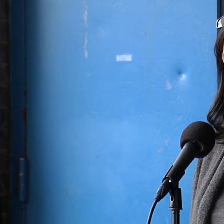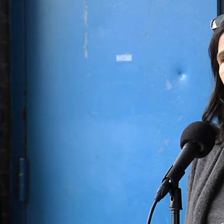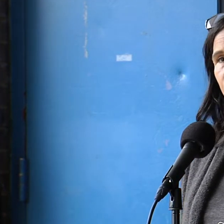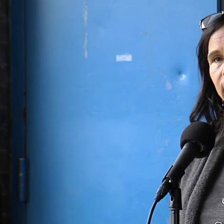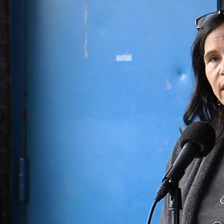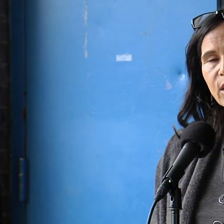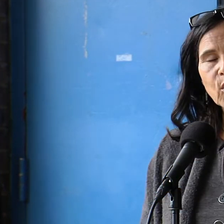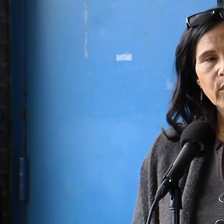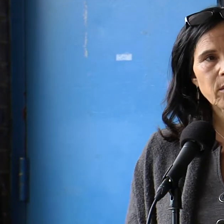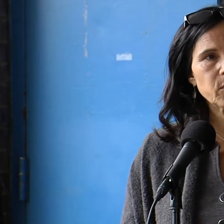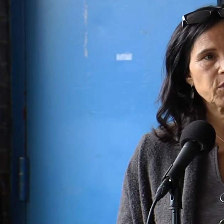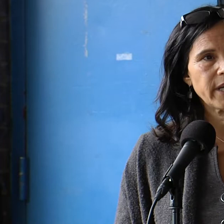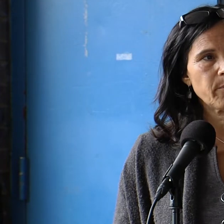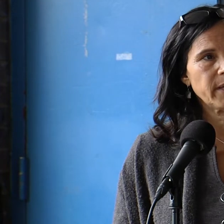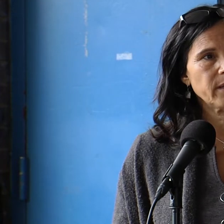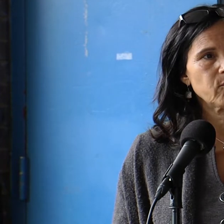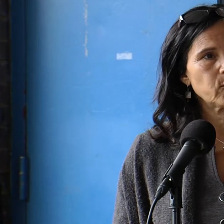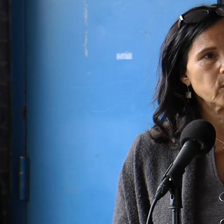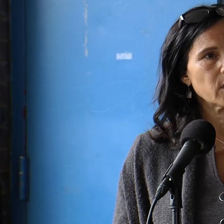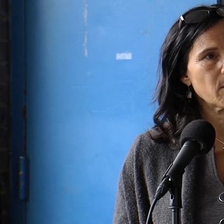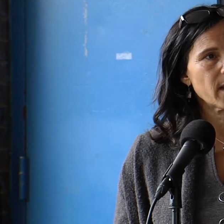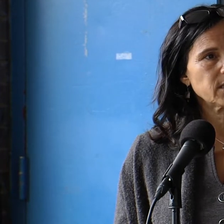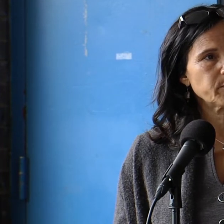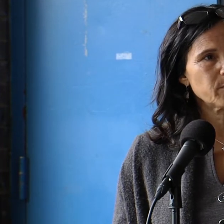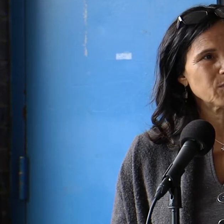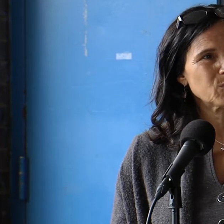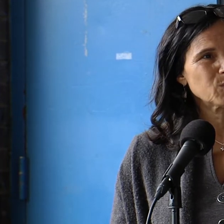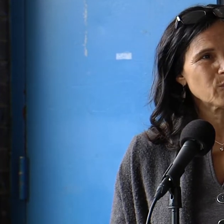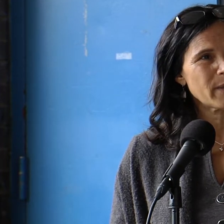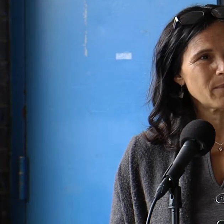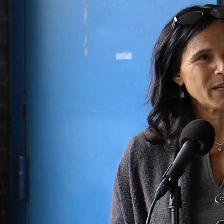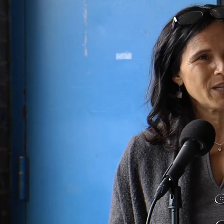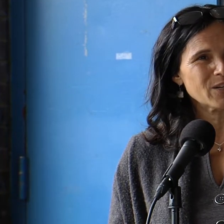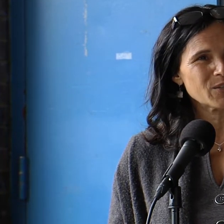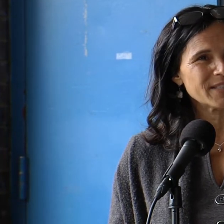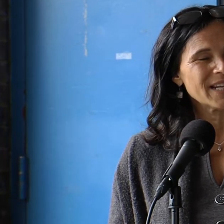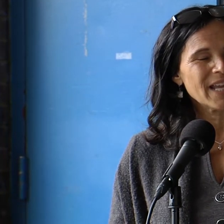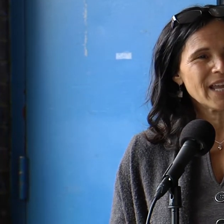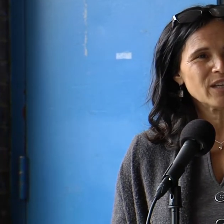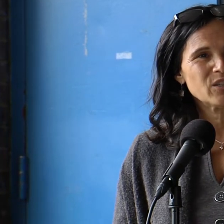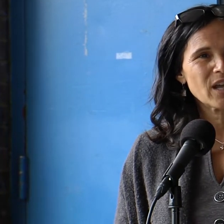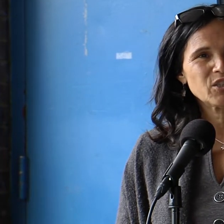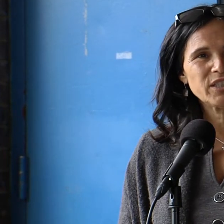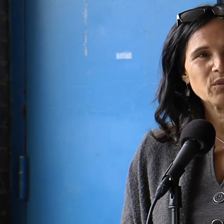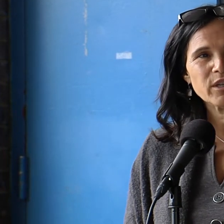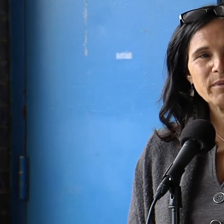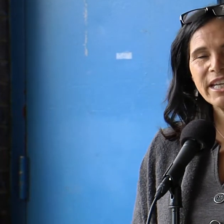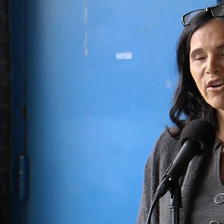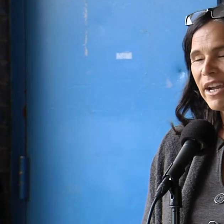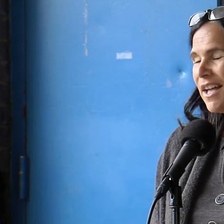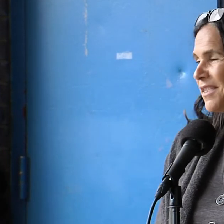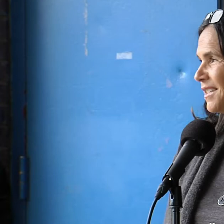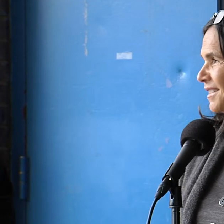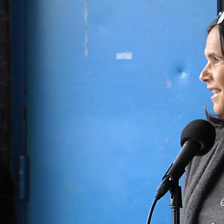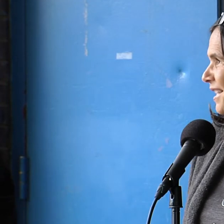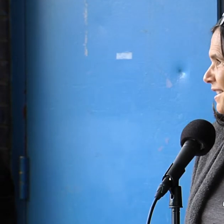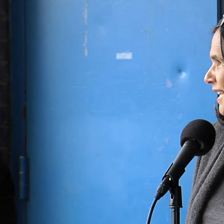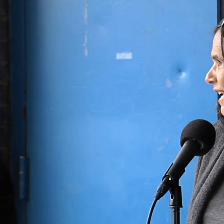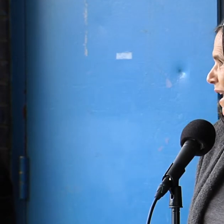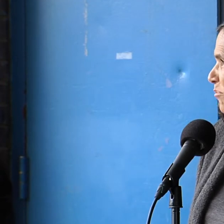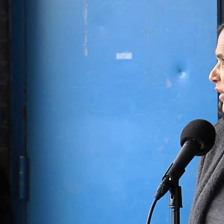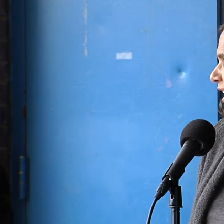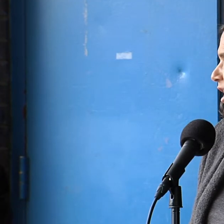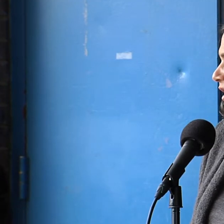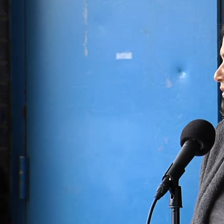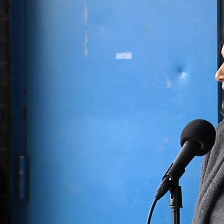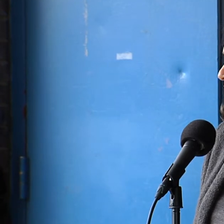been an incredible champion for our Boston Public Schools for many, many years, and she's going to be carrying on this legacy